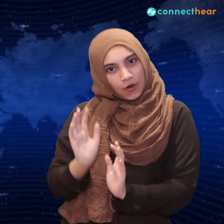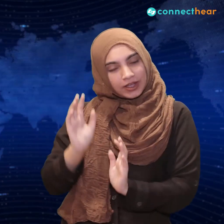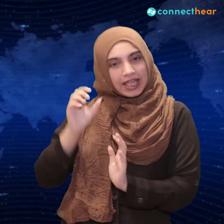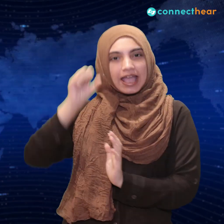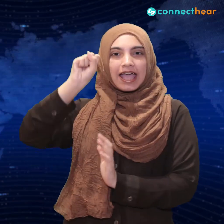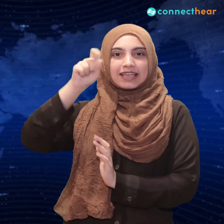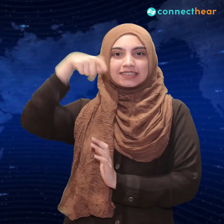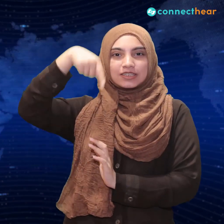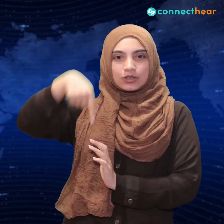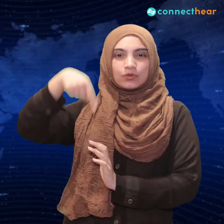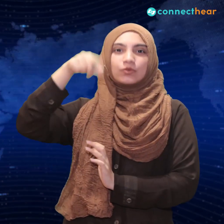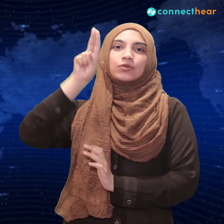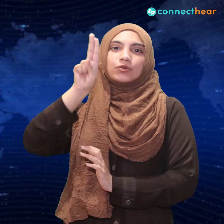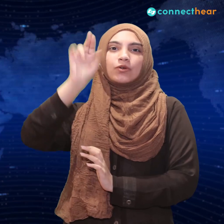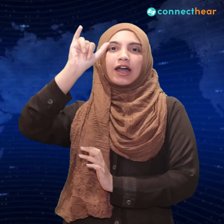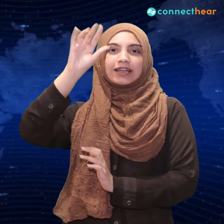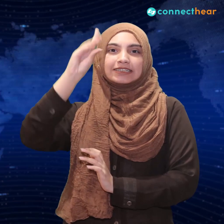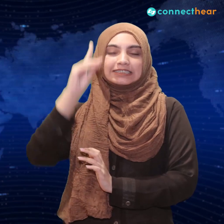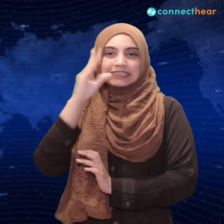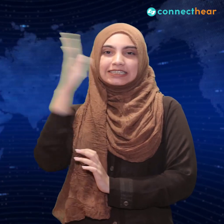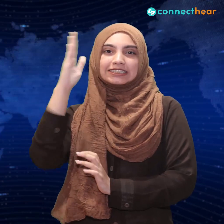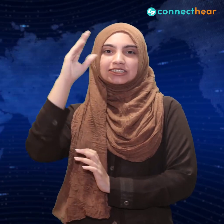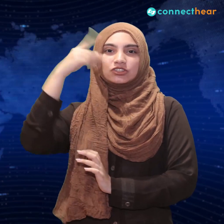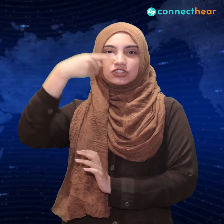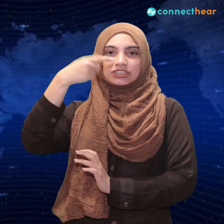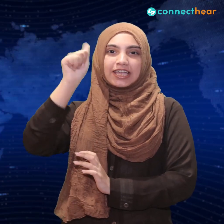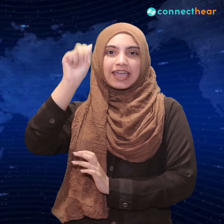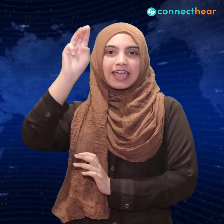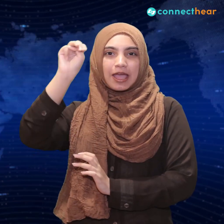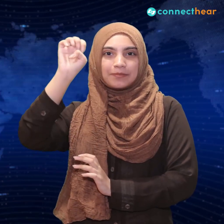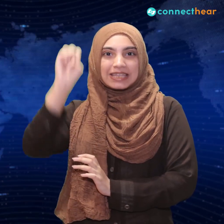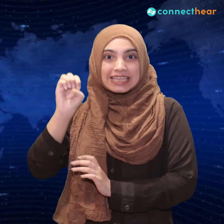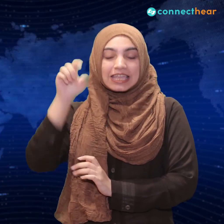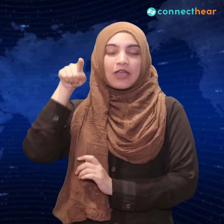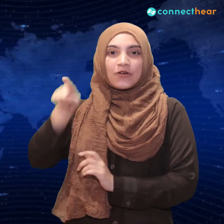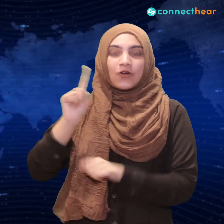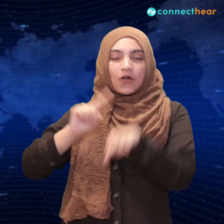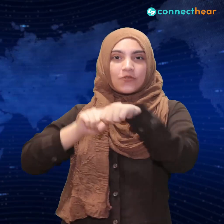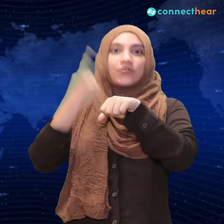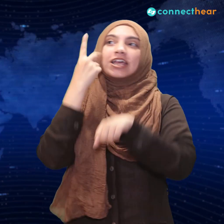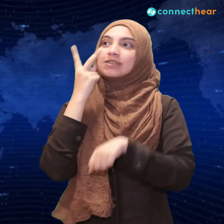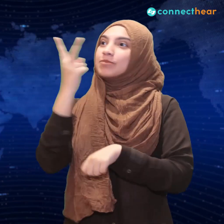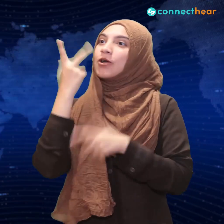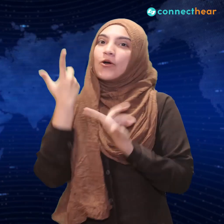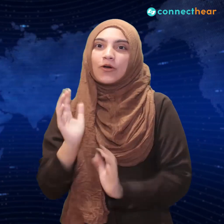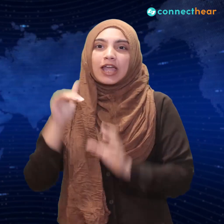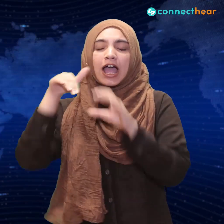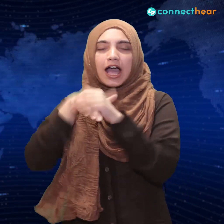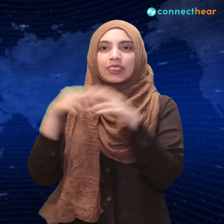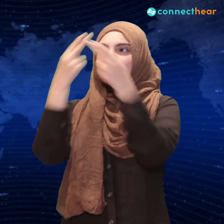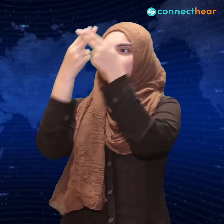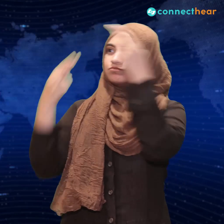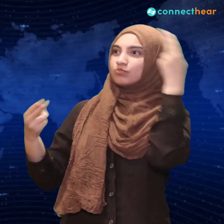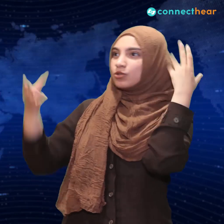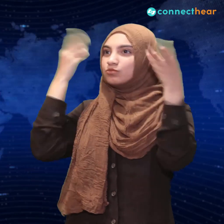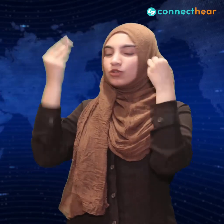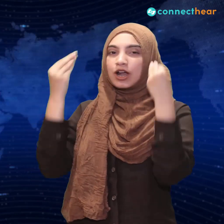living under a rock to not know it. Now, after watching the entire show for the first time and knowing the ending of the show, which by the way is